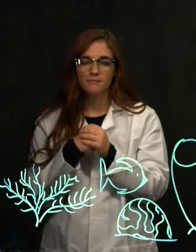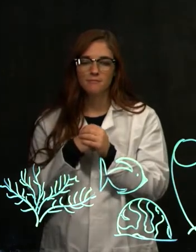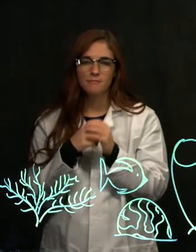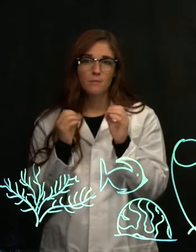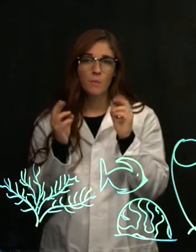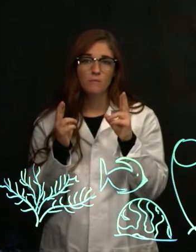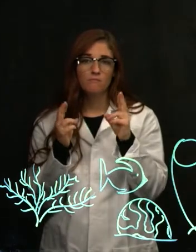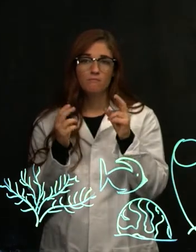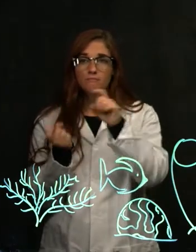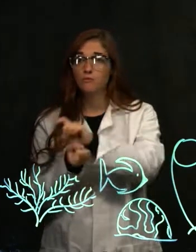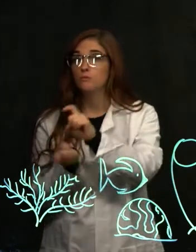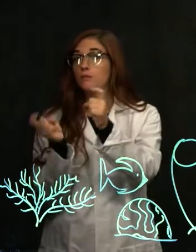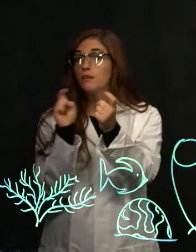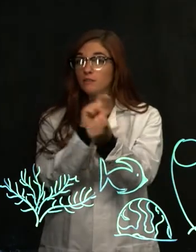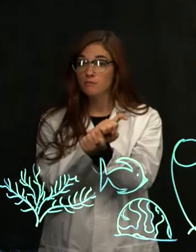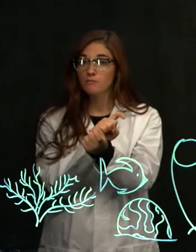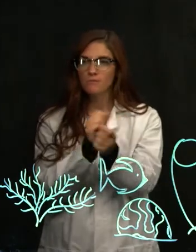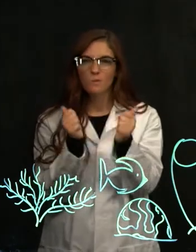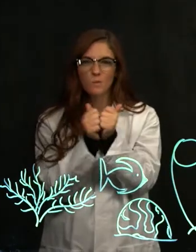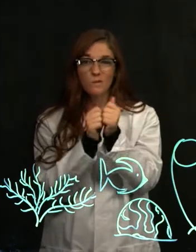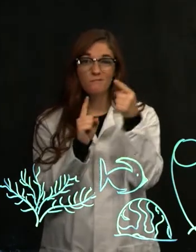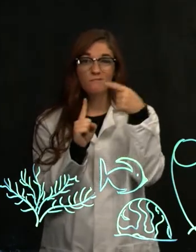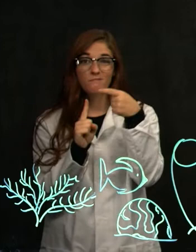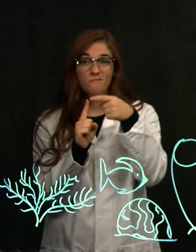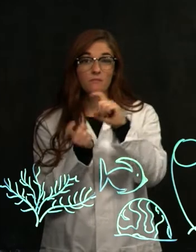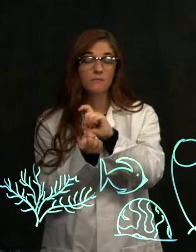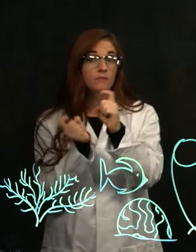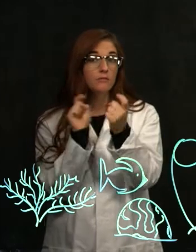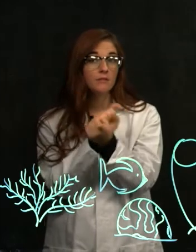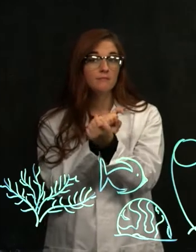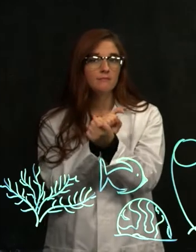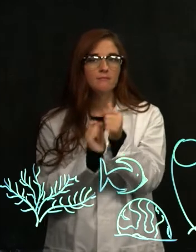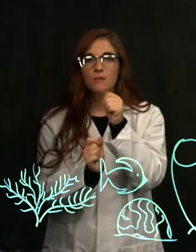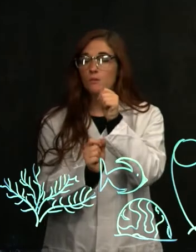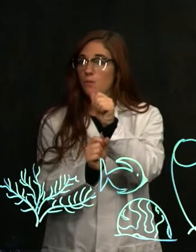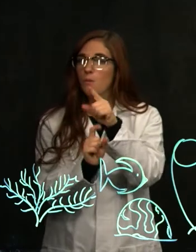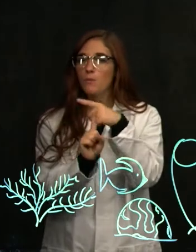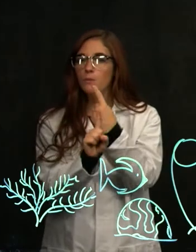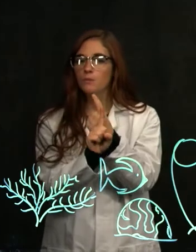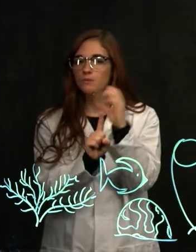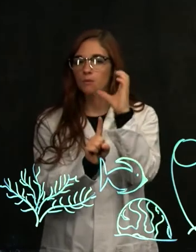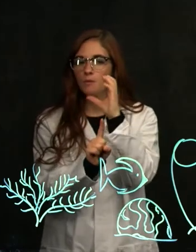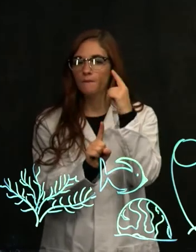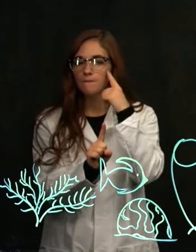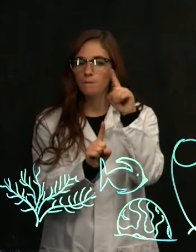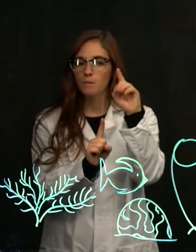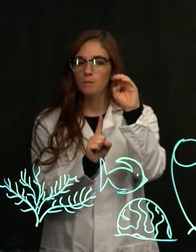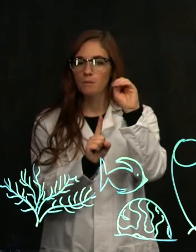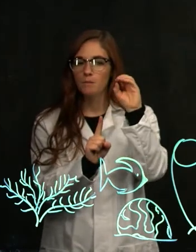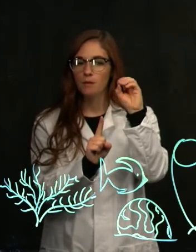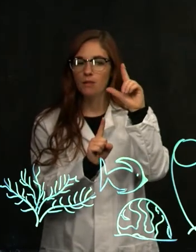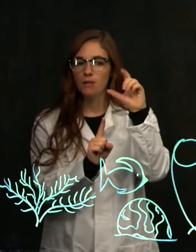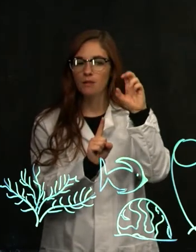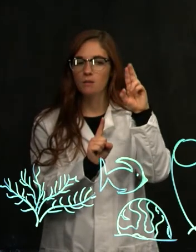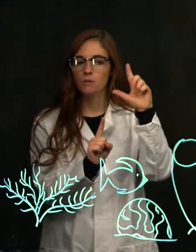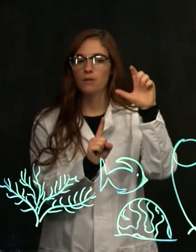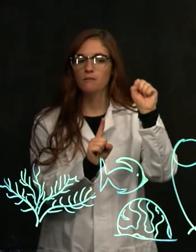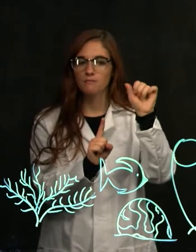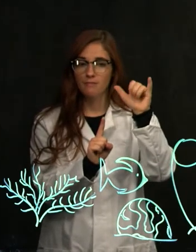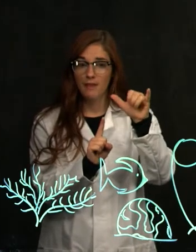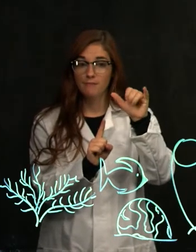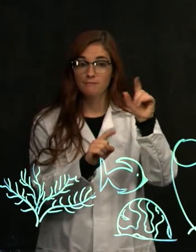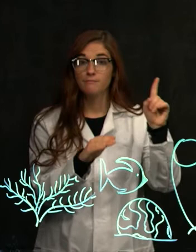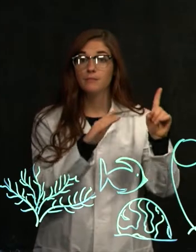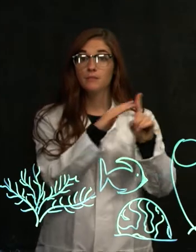or change and with change I'm not only looking for molecules that